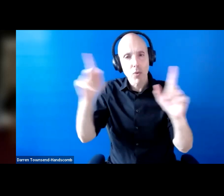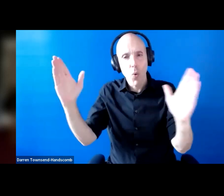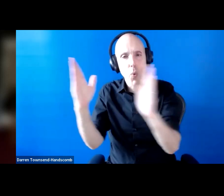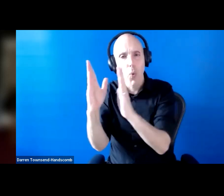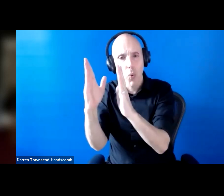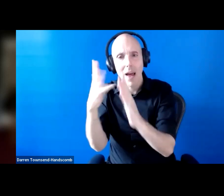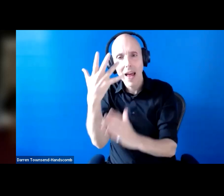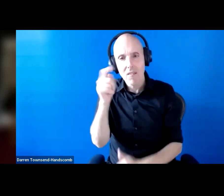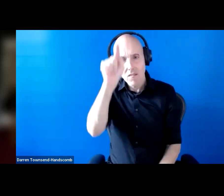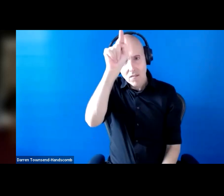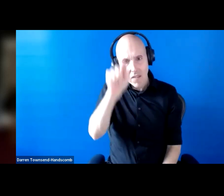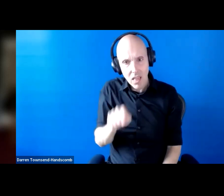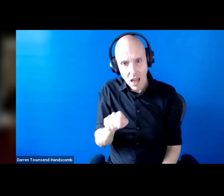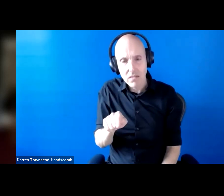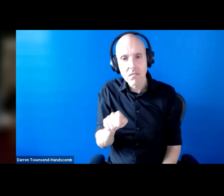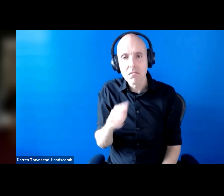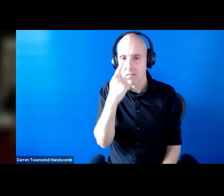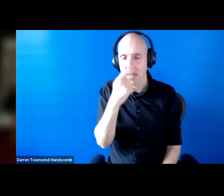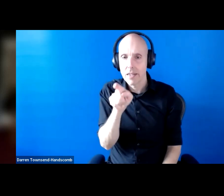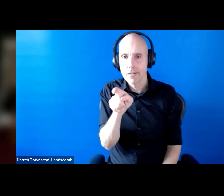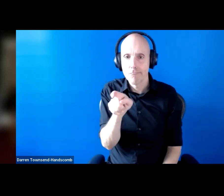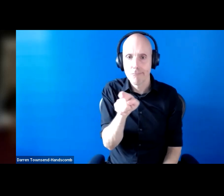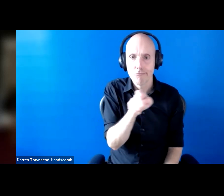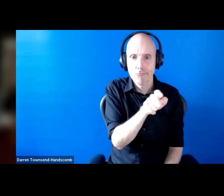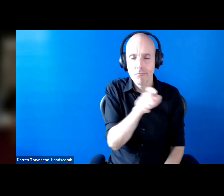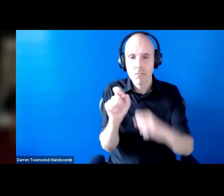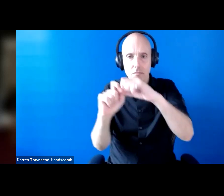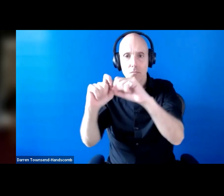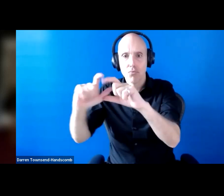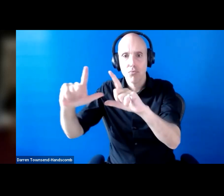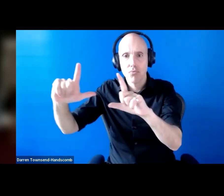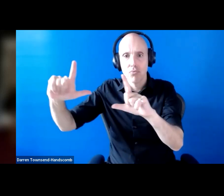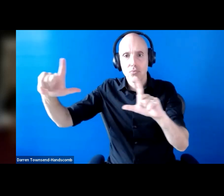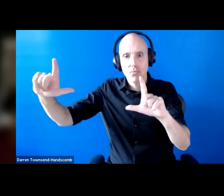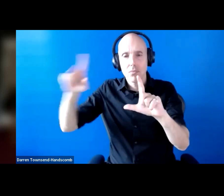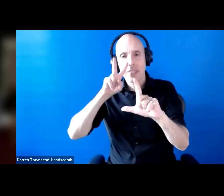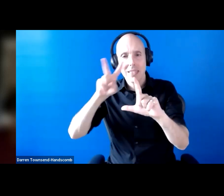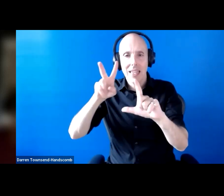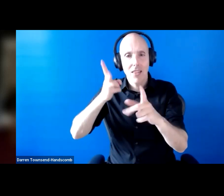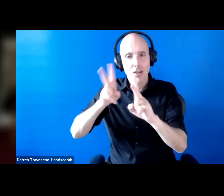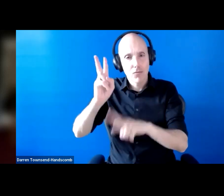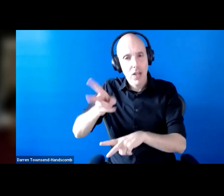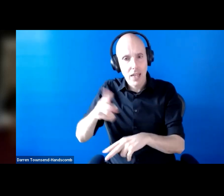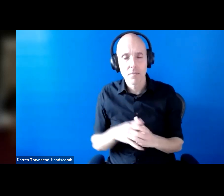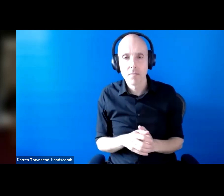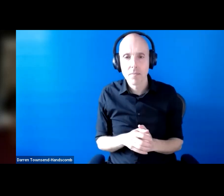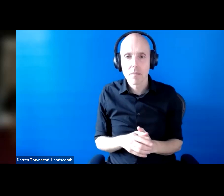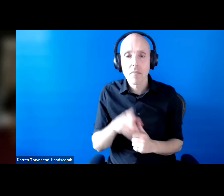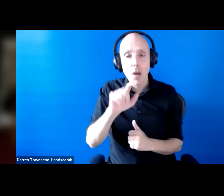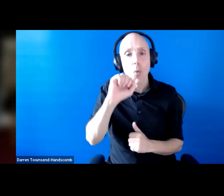line in the middle between the interpreters and the slides, which you can drag sideways to adjust the sizing. We will be spotlighting them on screen so you